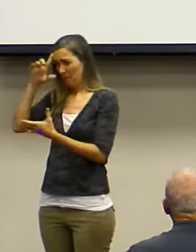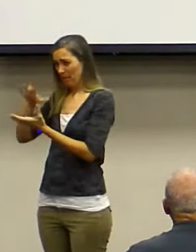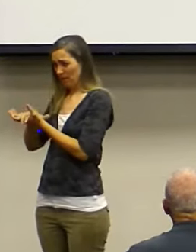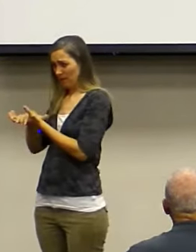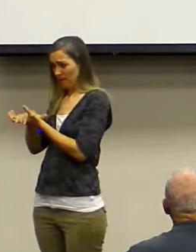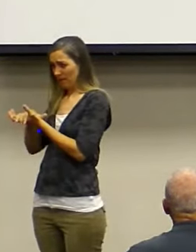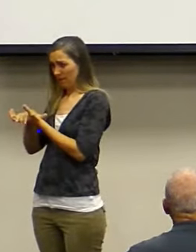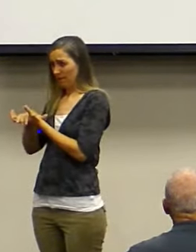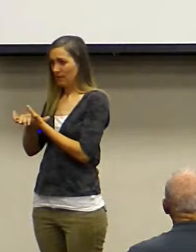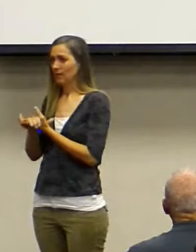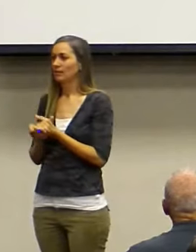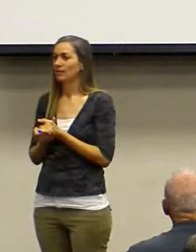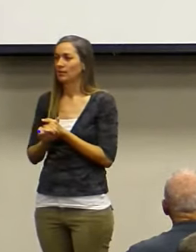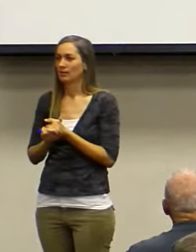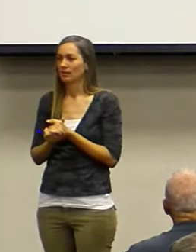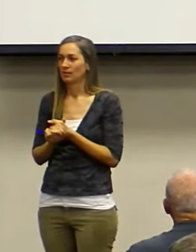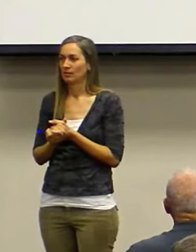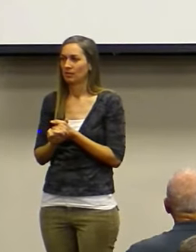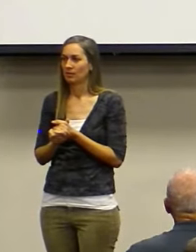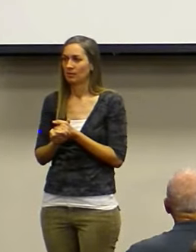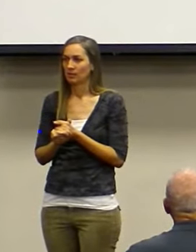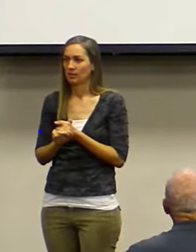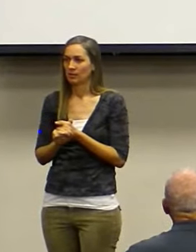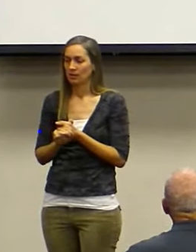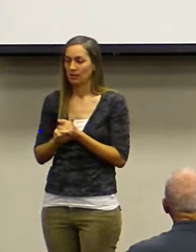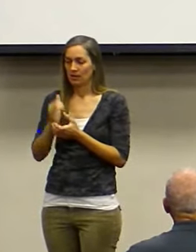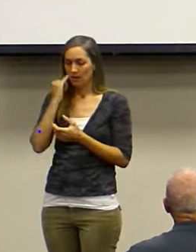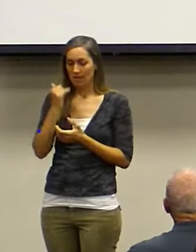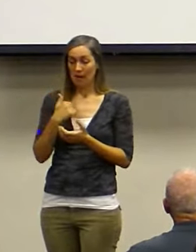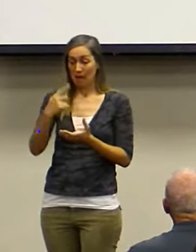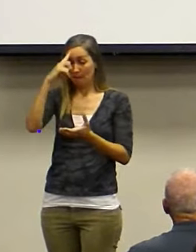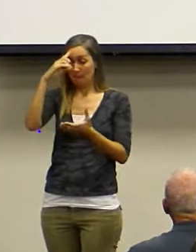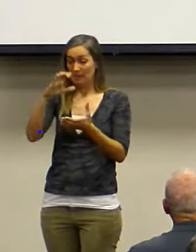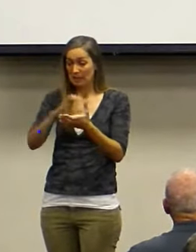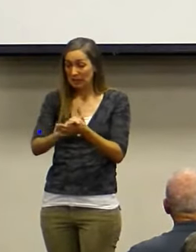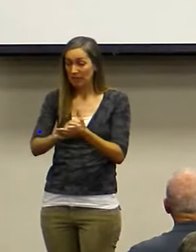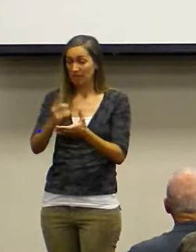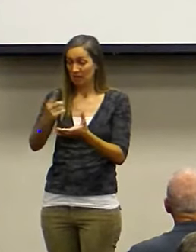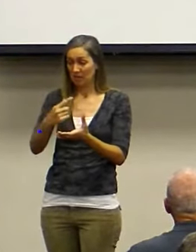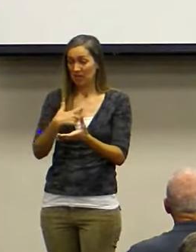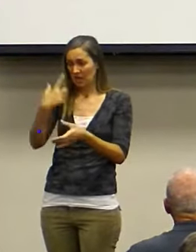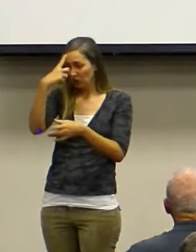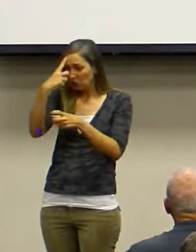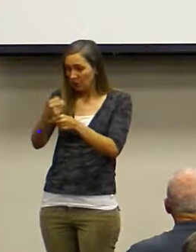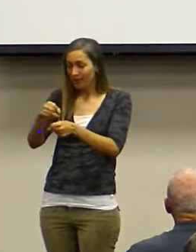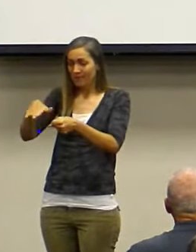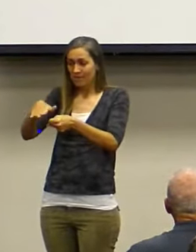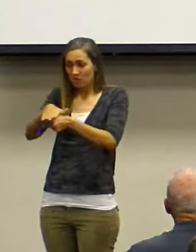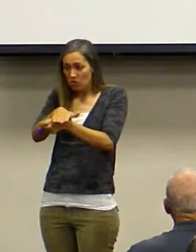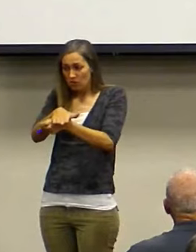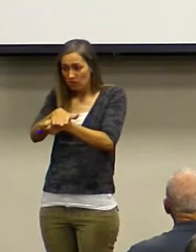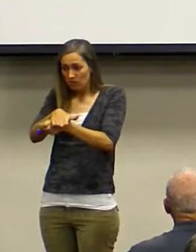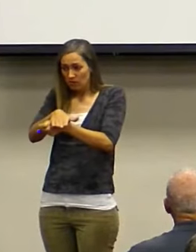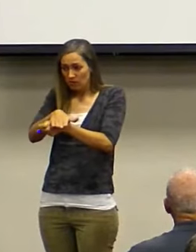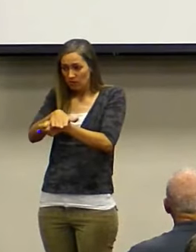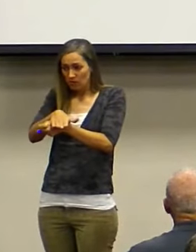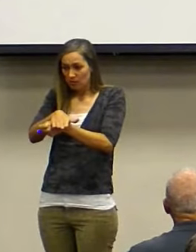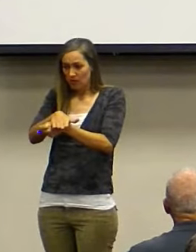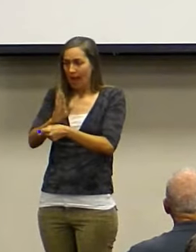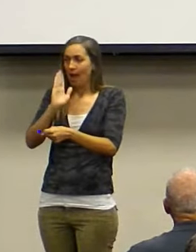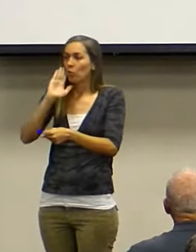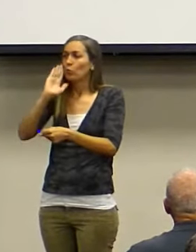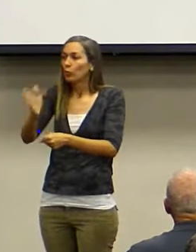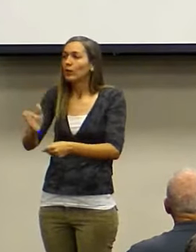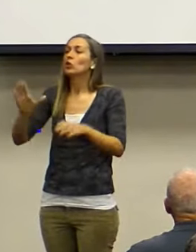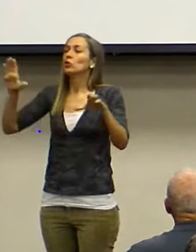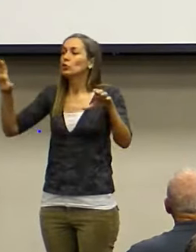Attitude dictates our action, right? If I believe in something and I trust in it fully, I'm going to